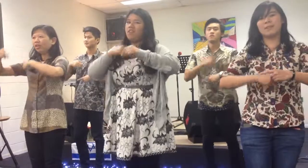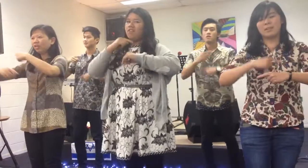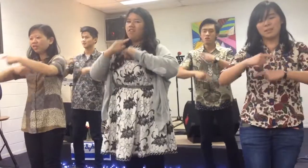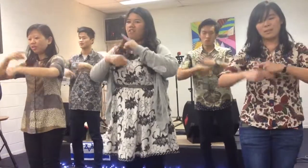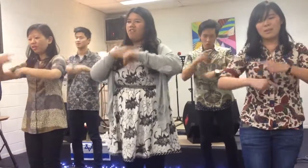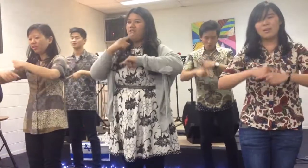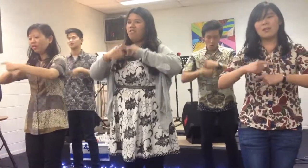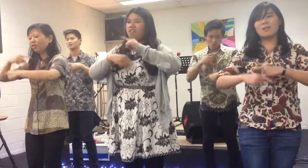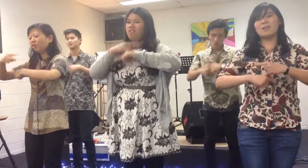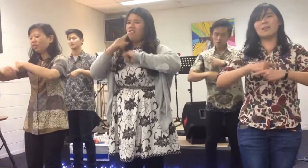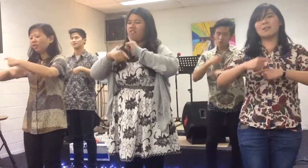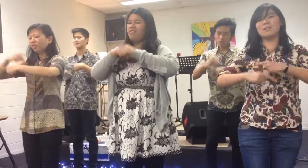go. Go,